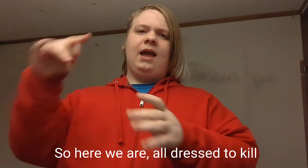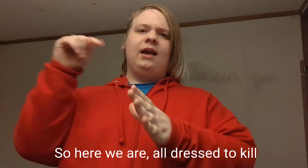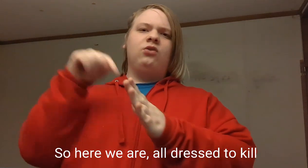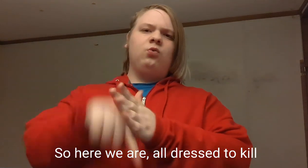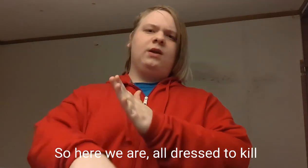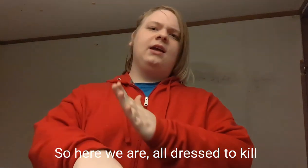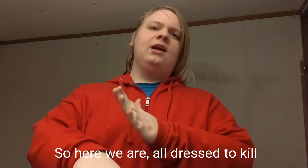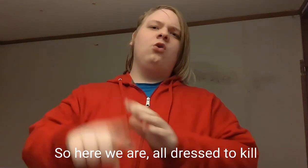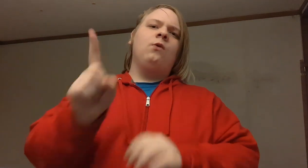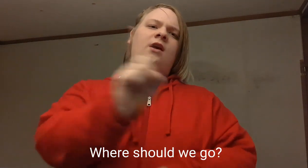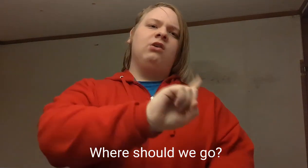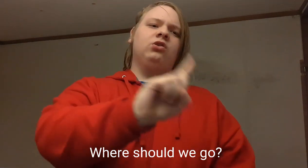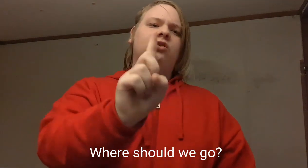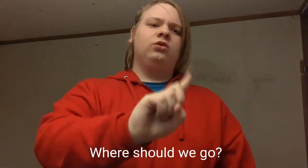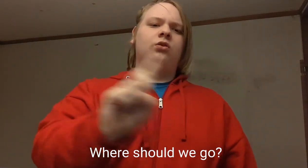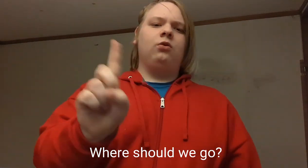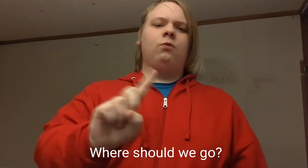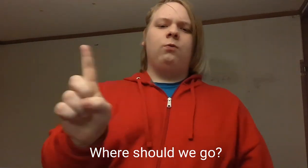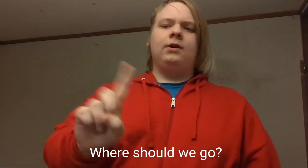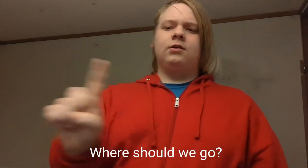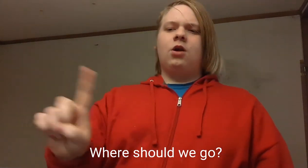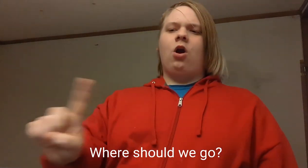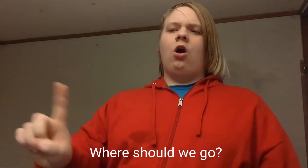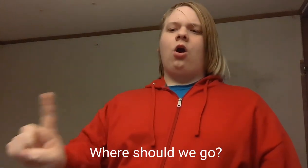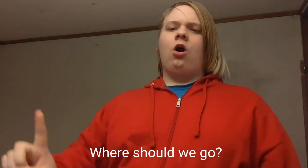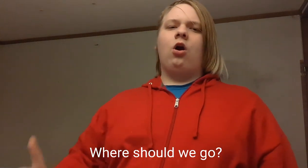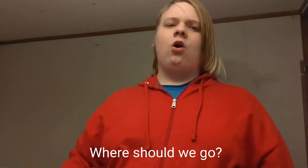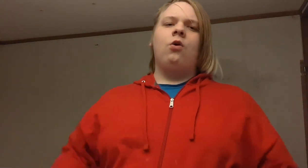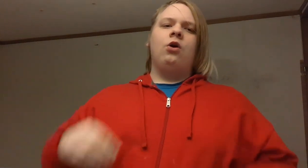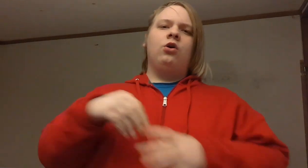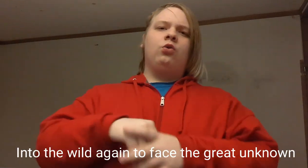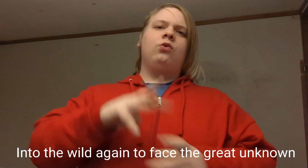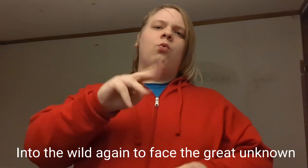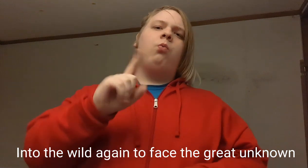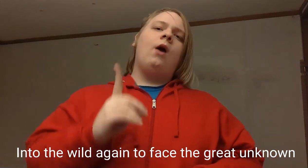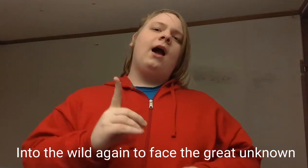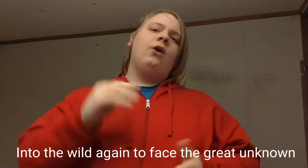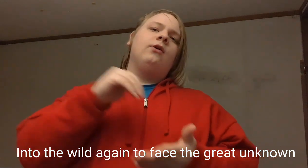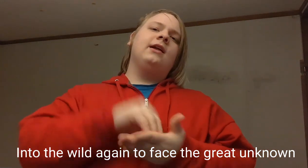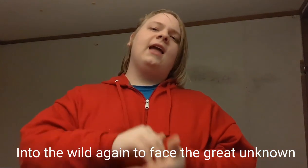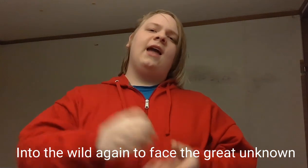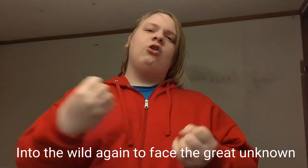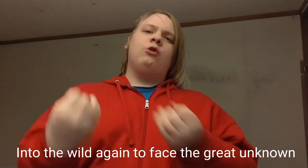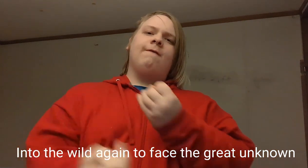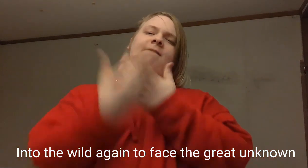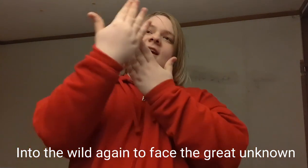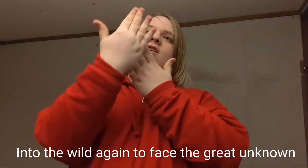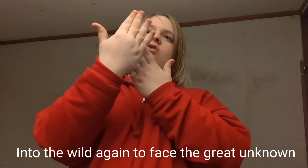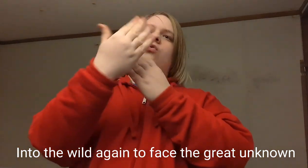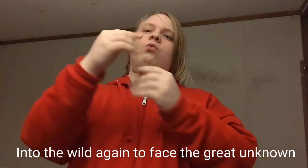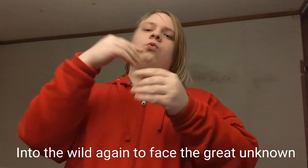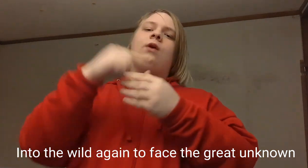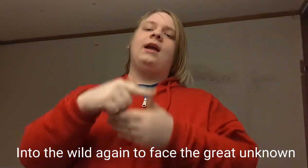where should we go? Into the wild again to face the great unknown